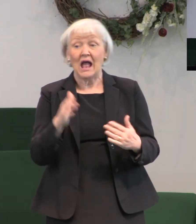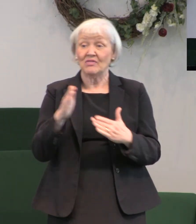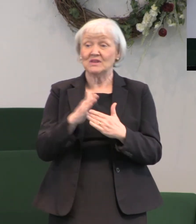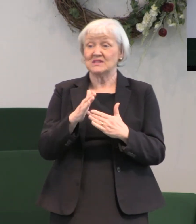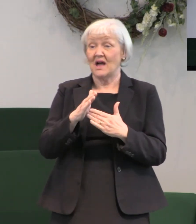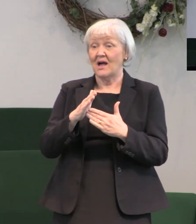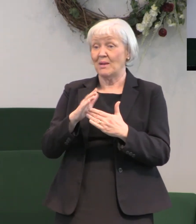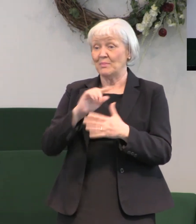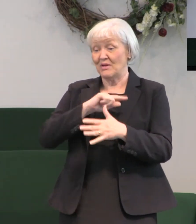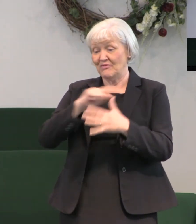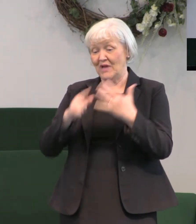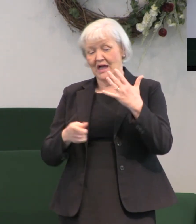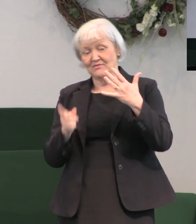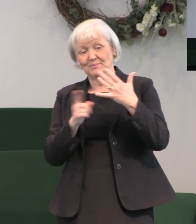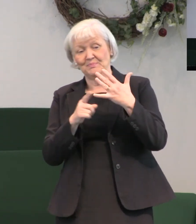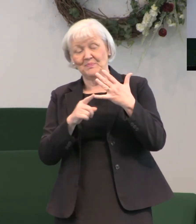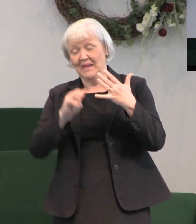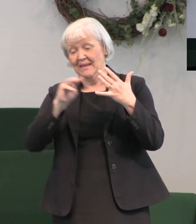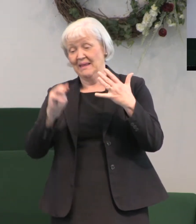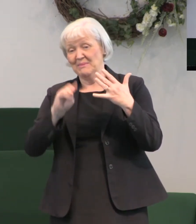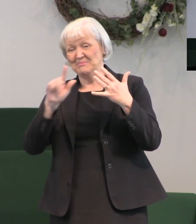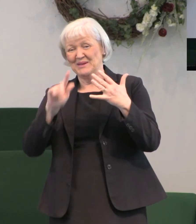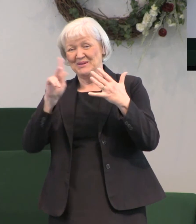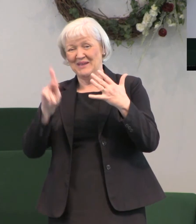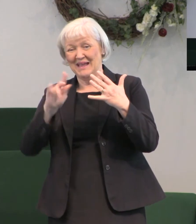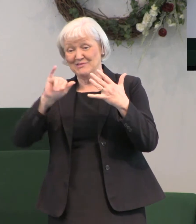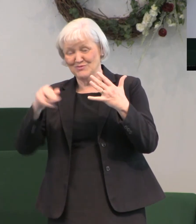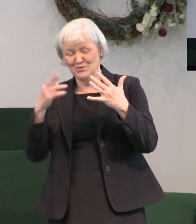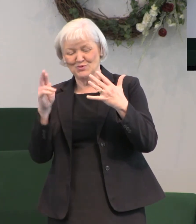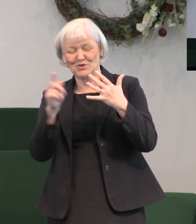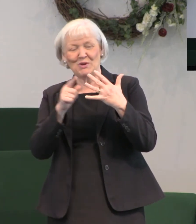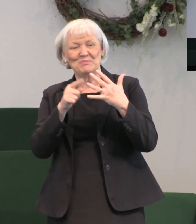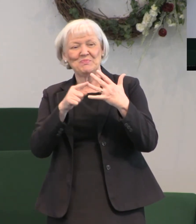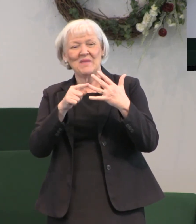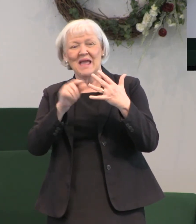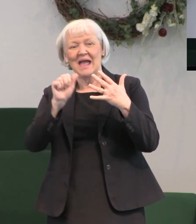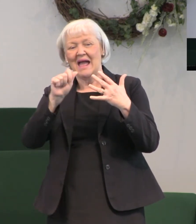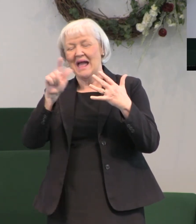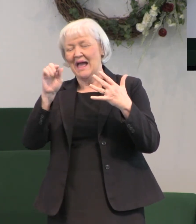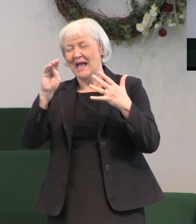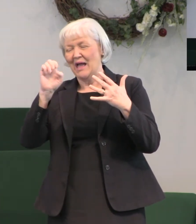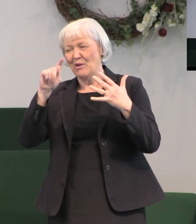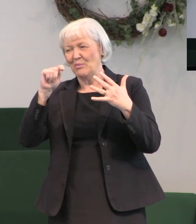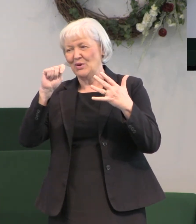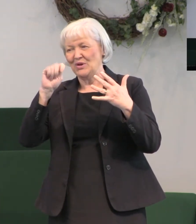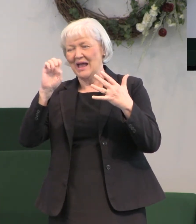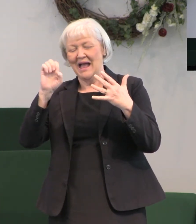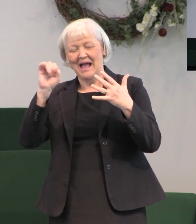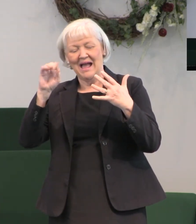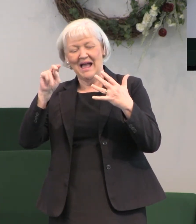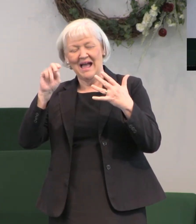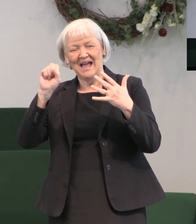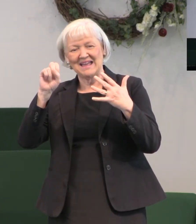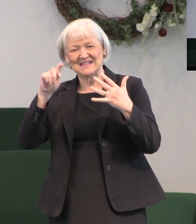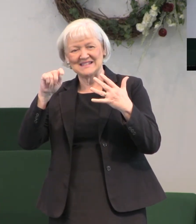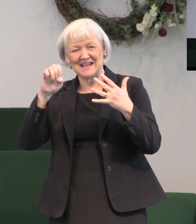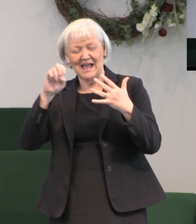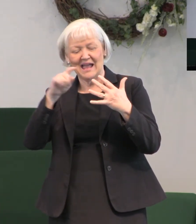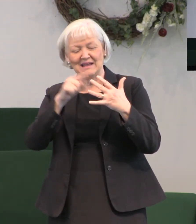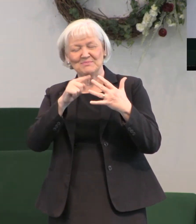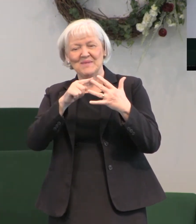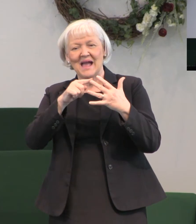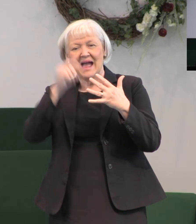Number five was Martin Luther King, Jr. Number four, Albert Einstein. Number three, Abraham Lincoln.